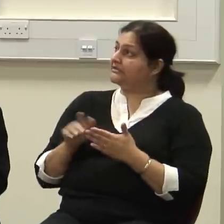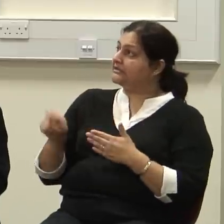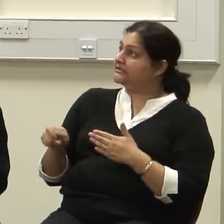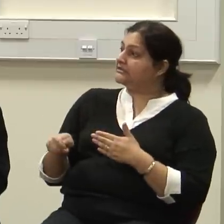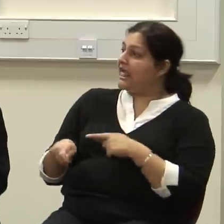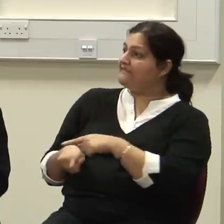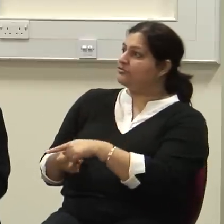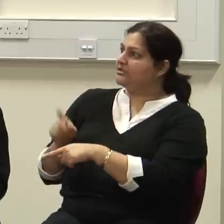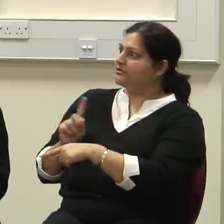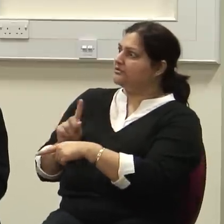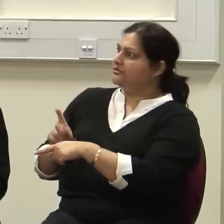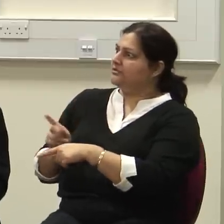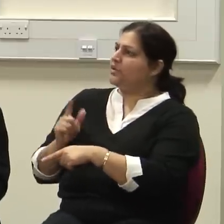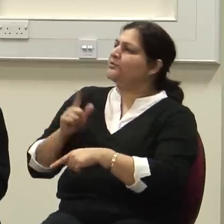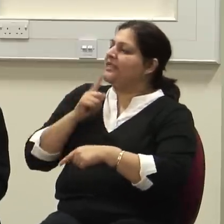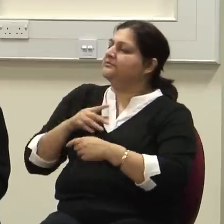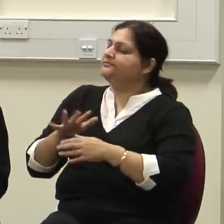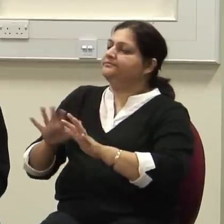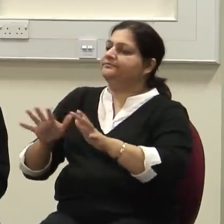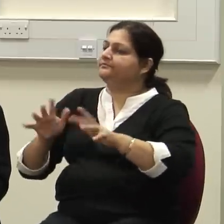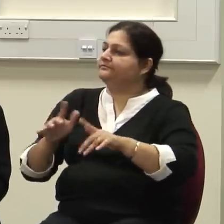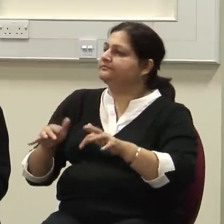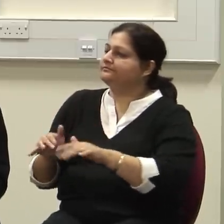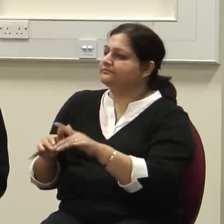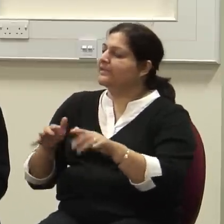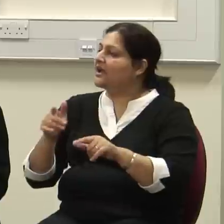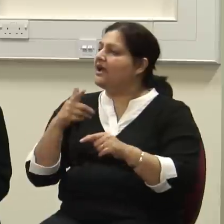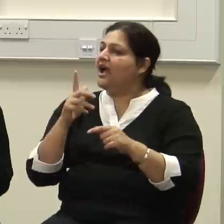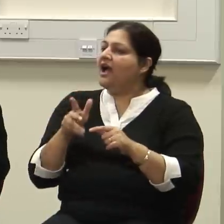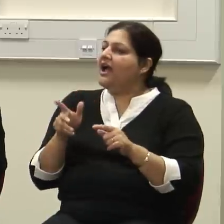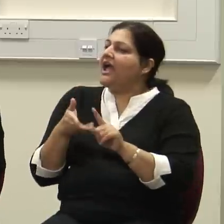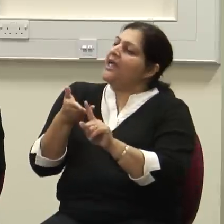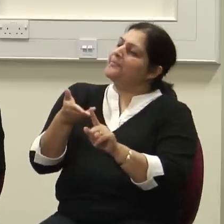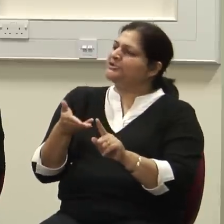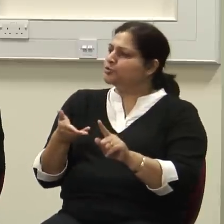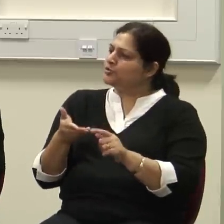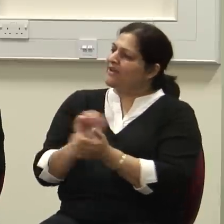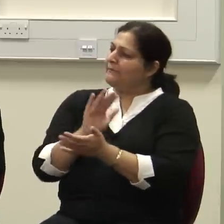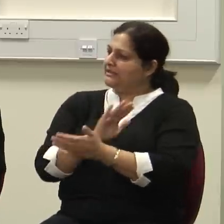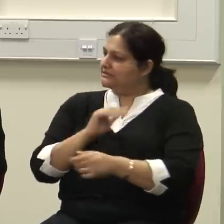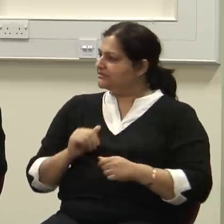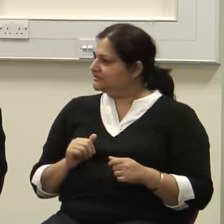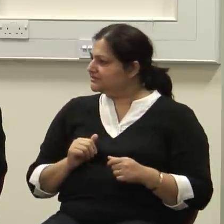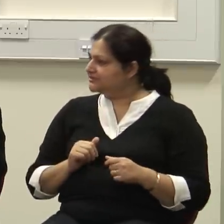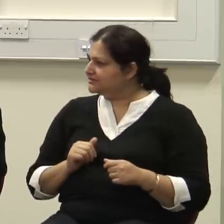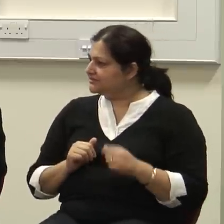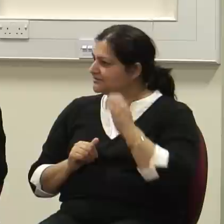the pursuit of happiness. So back to your question. The National Health Service